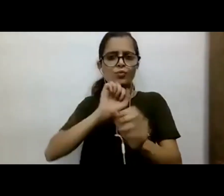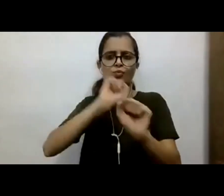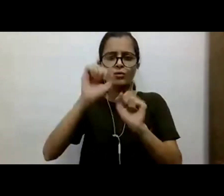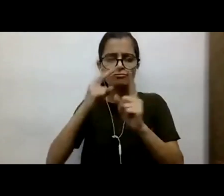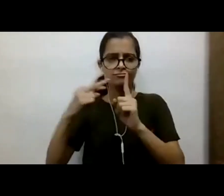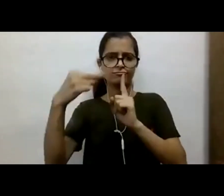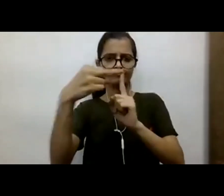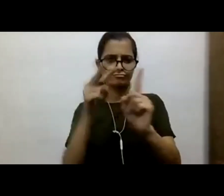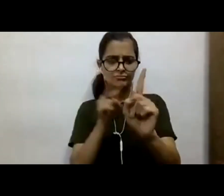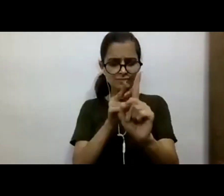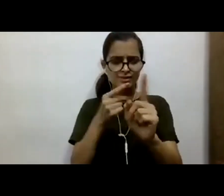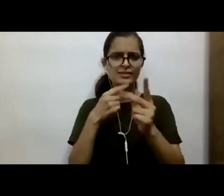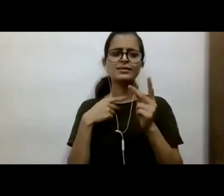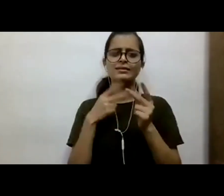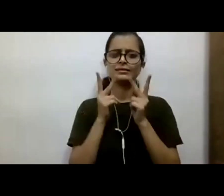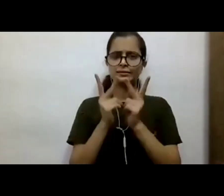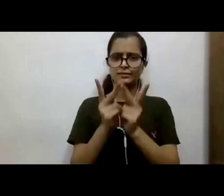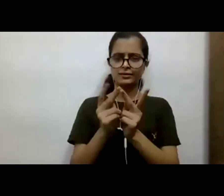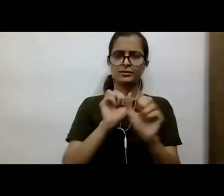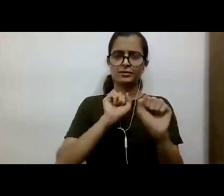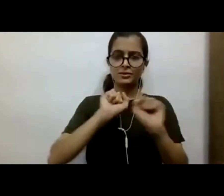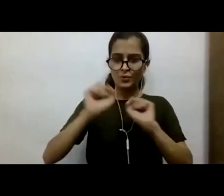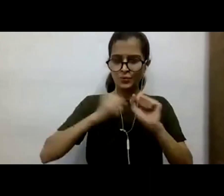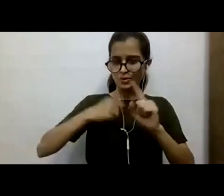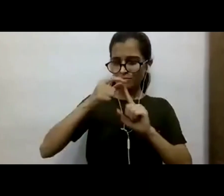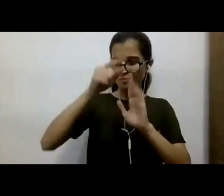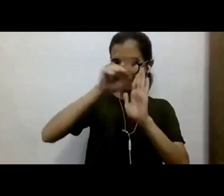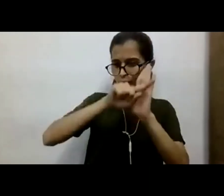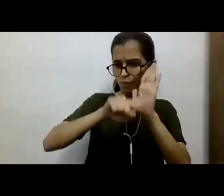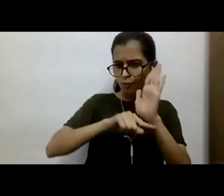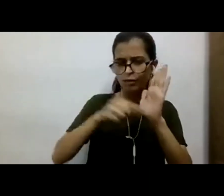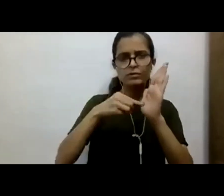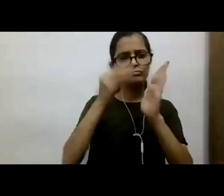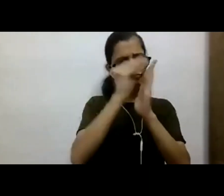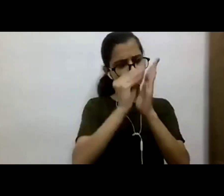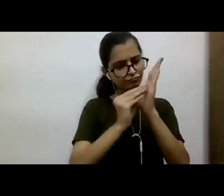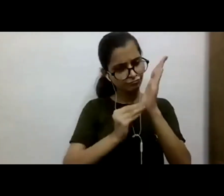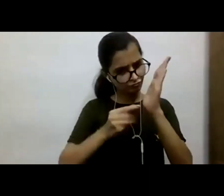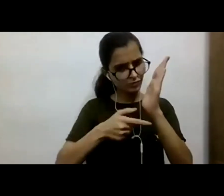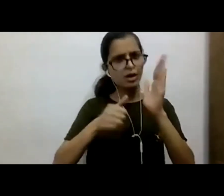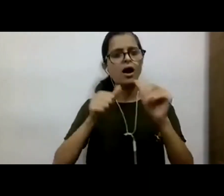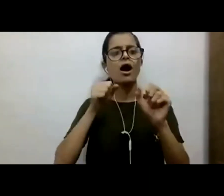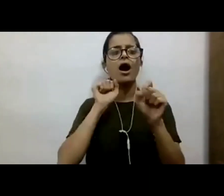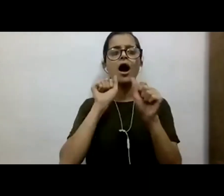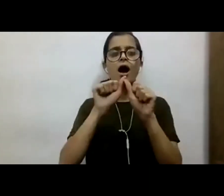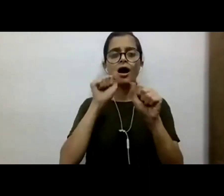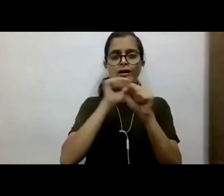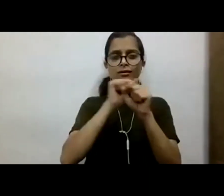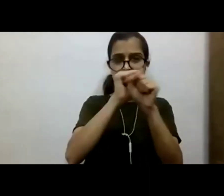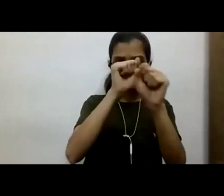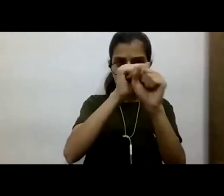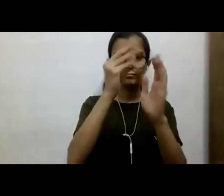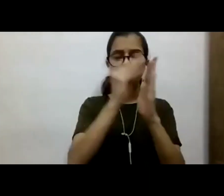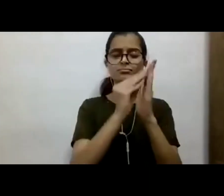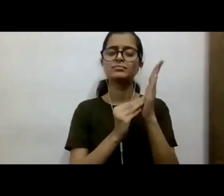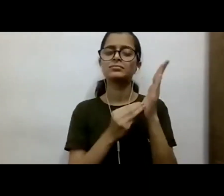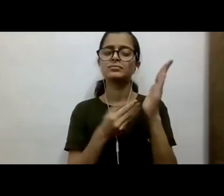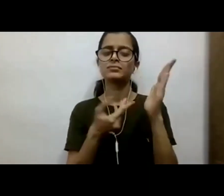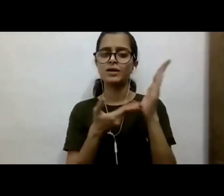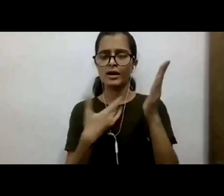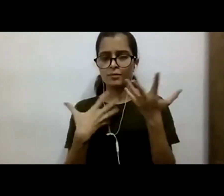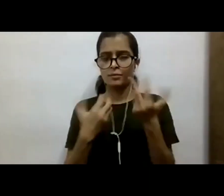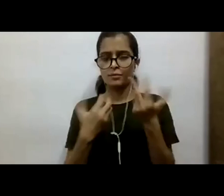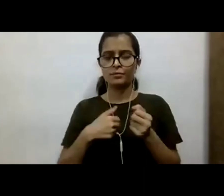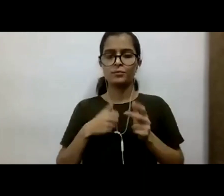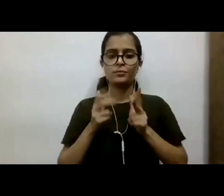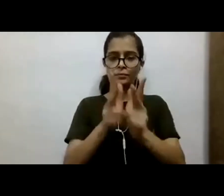been there in our policy as well as policy advocacy. And I'd also like to mention